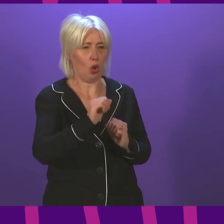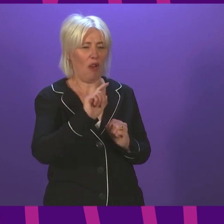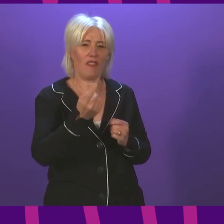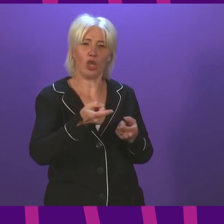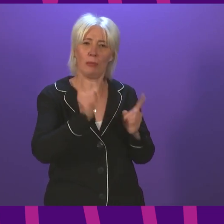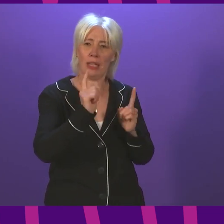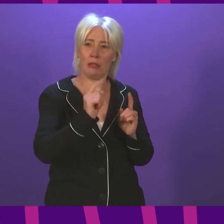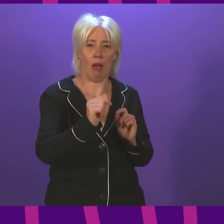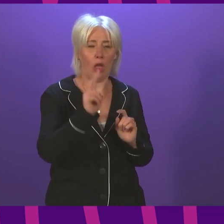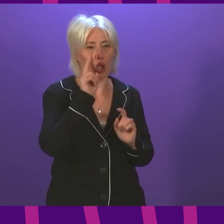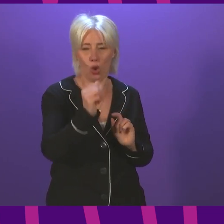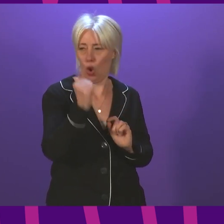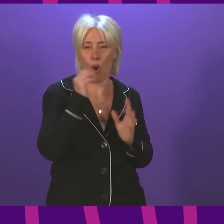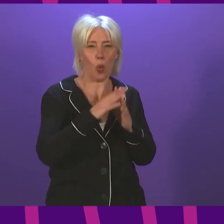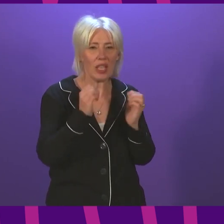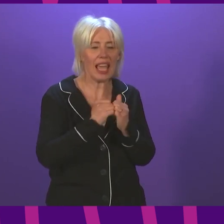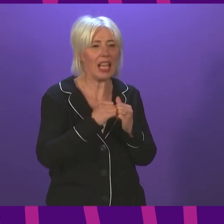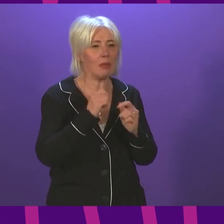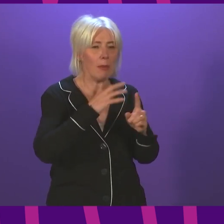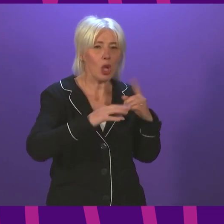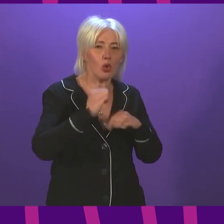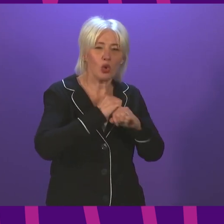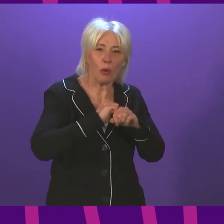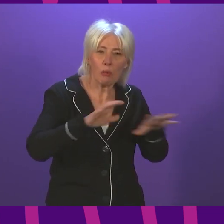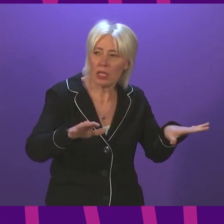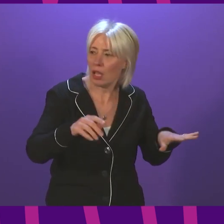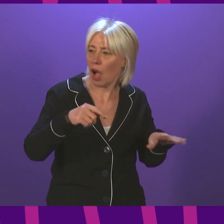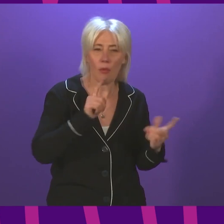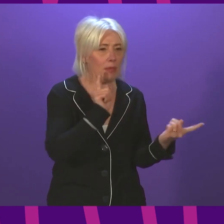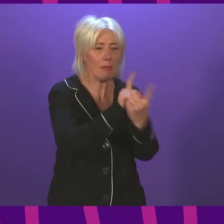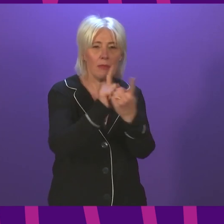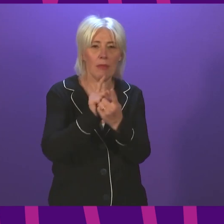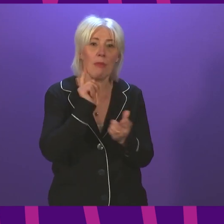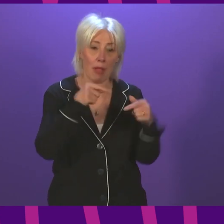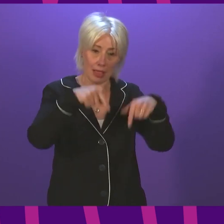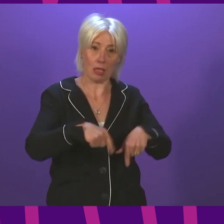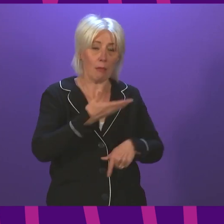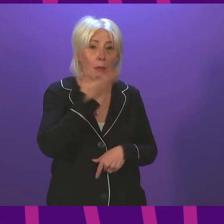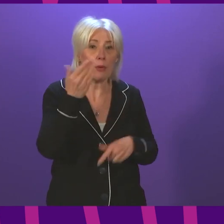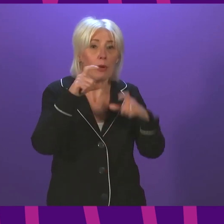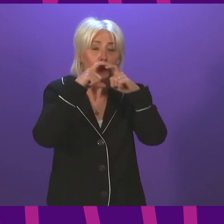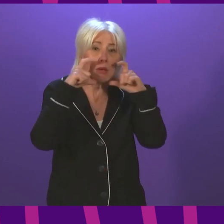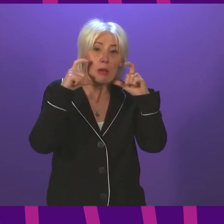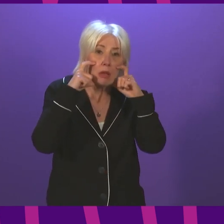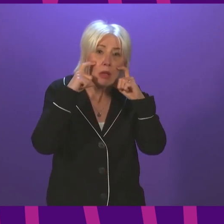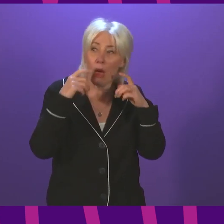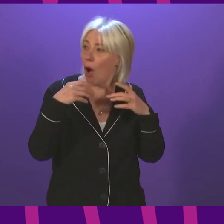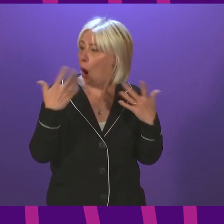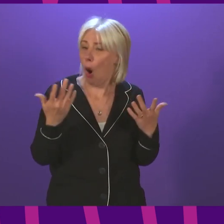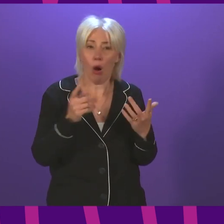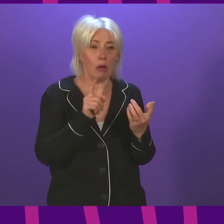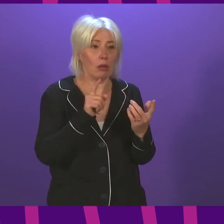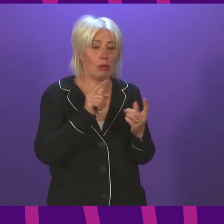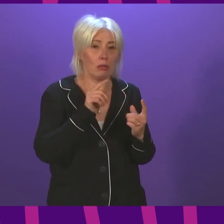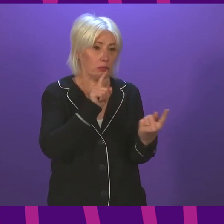colleagues at the weekend on social media in this building meeting members of the public not themselves wearing face coverings or exercising any